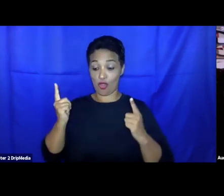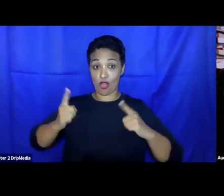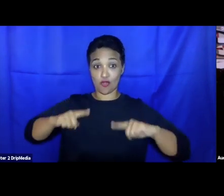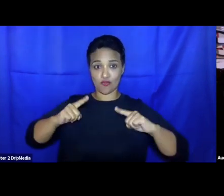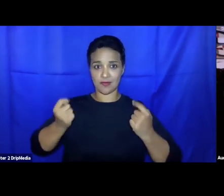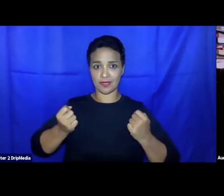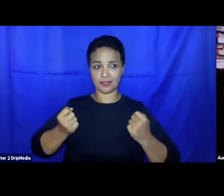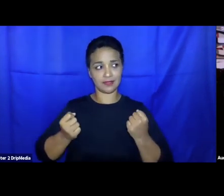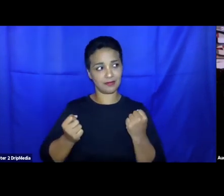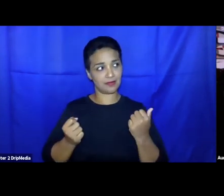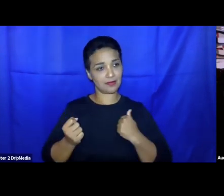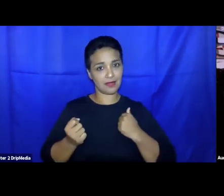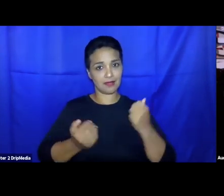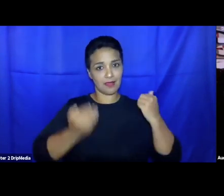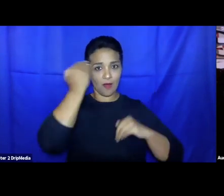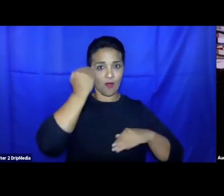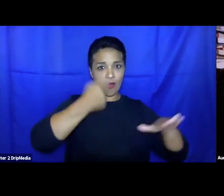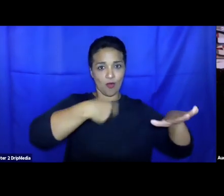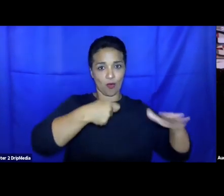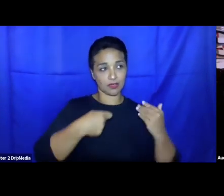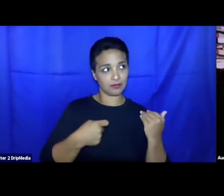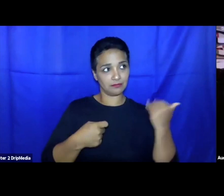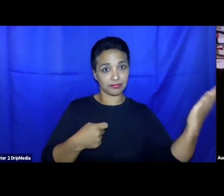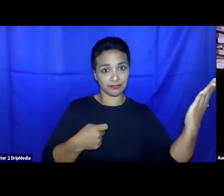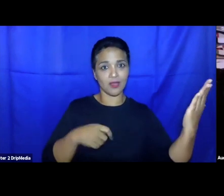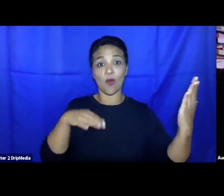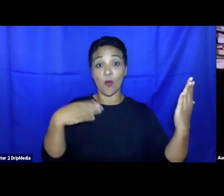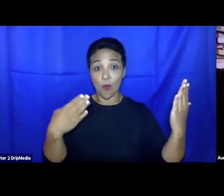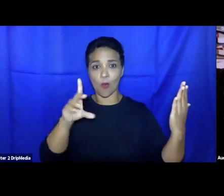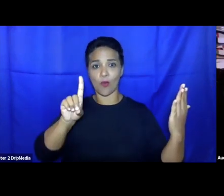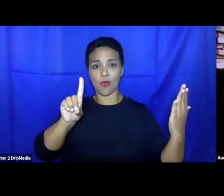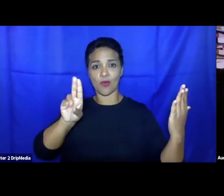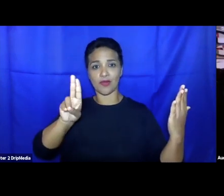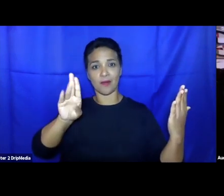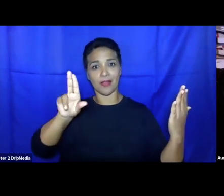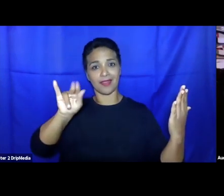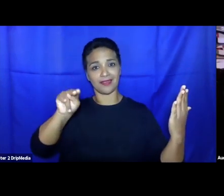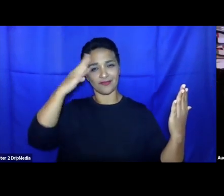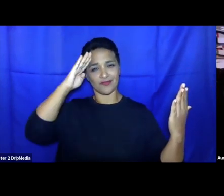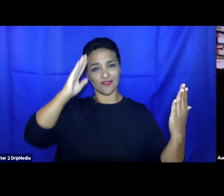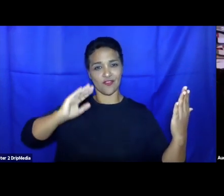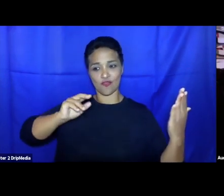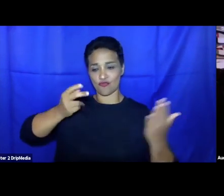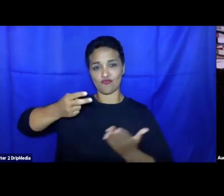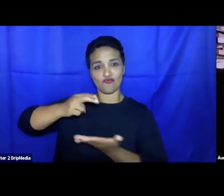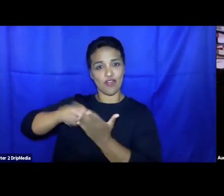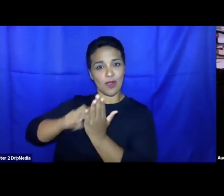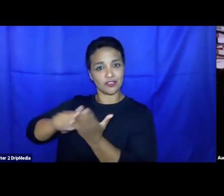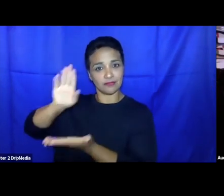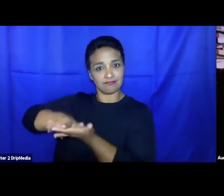Canada versus how, for example, the Dublin Regulation has been challenged, you know, starting with the Greece, the Belgium